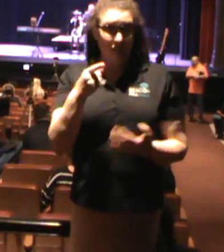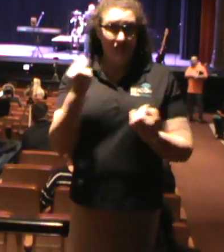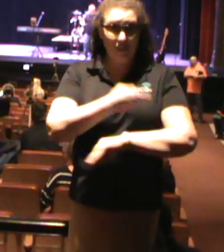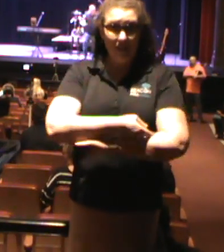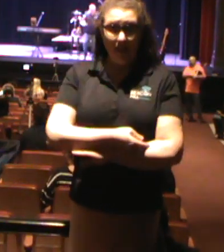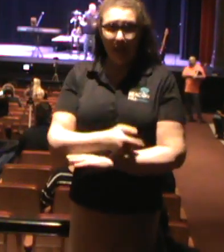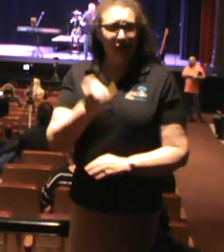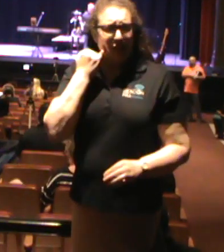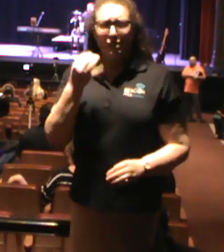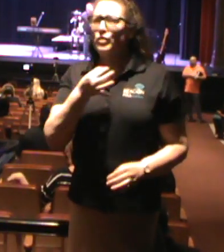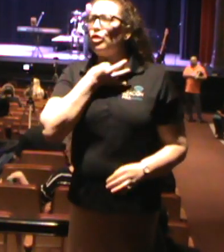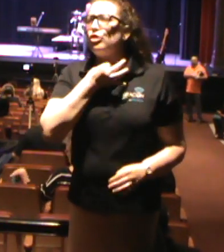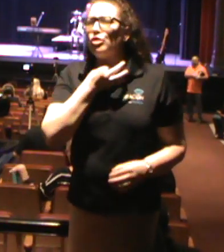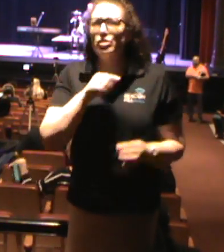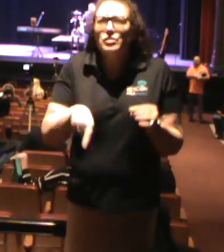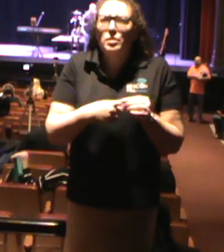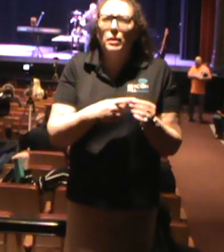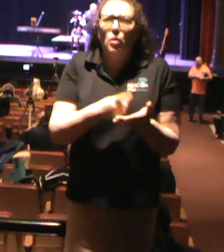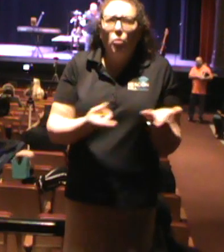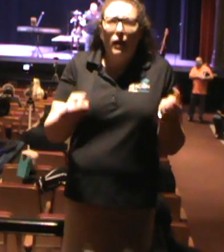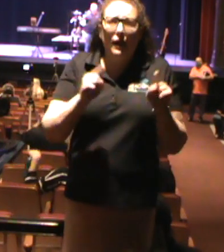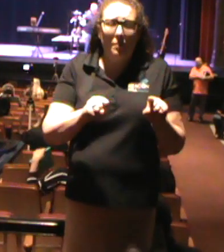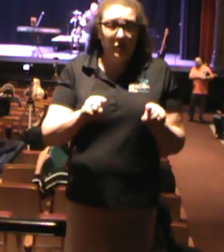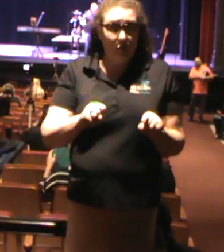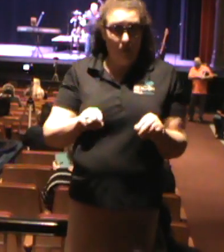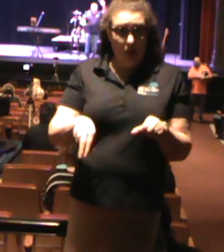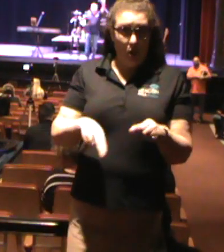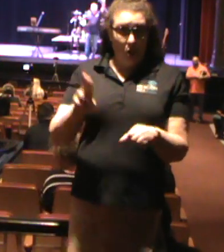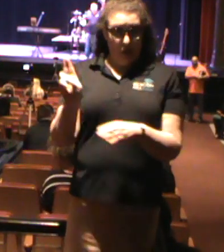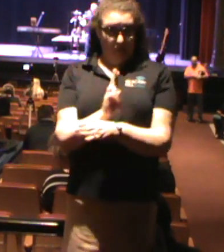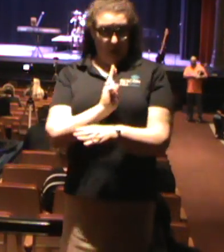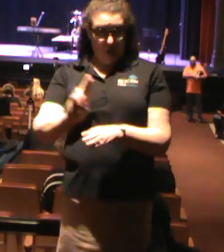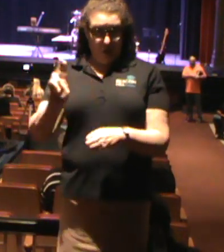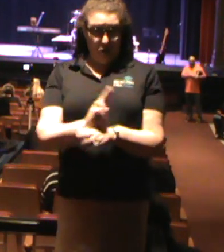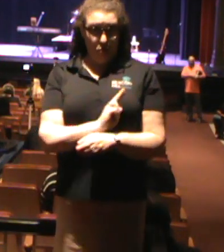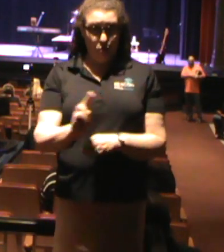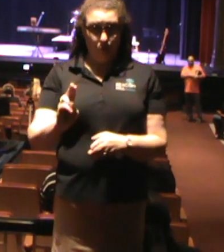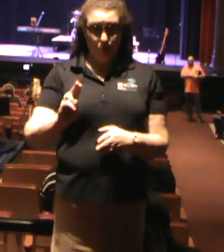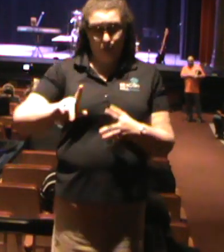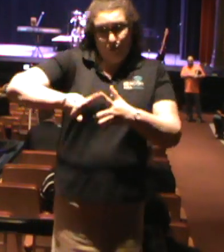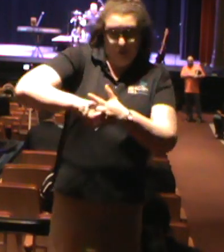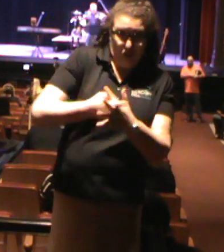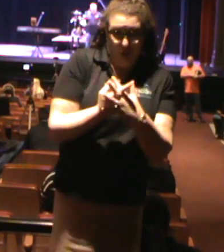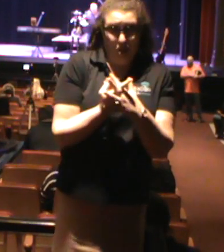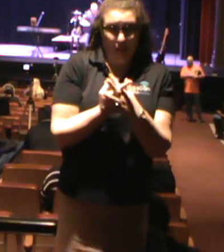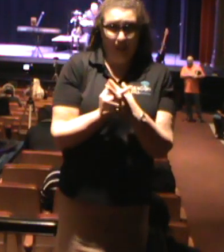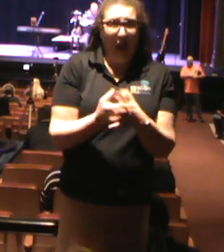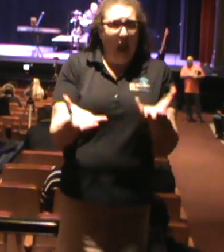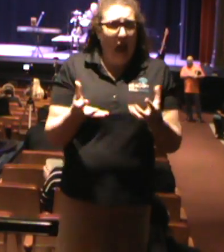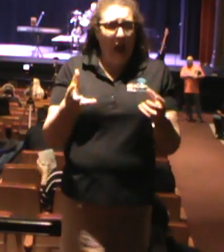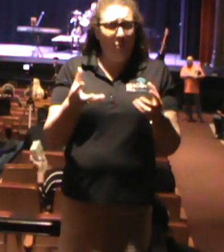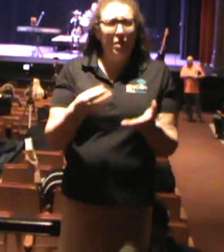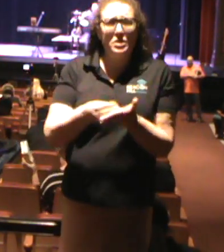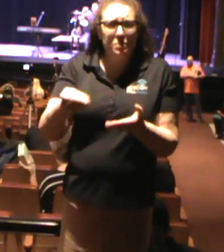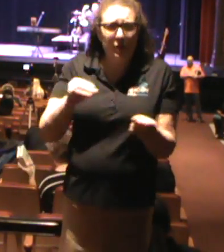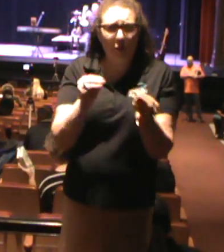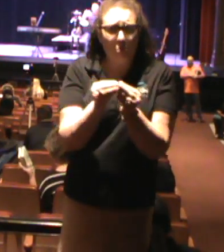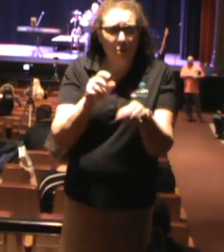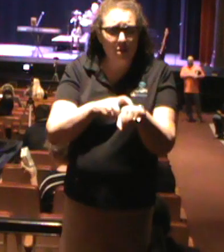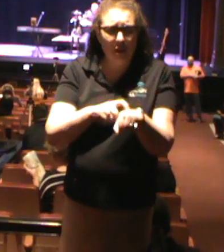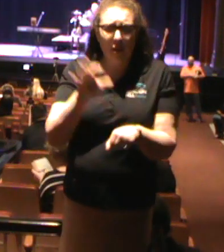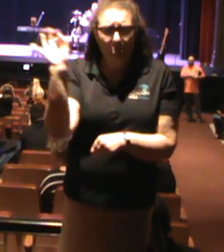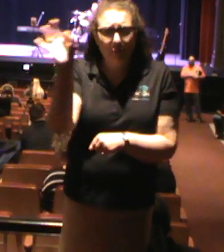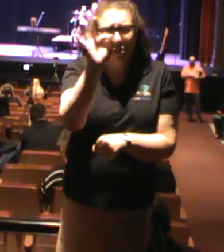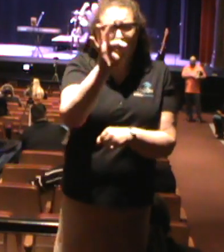and less time talking. So if you need a copy of God's Word, just raise your hand and we'll bring one to you this morning. Maybe you're like, I've